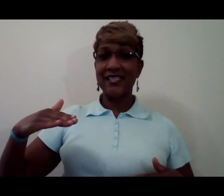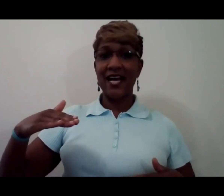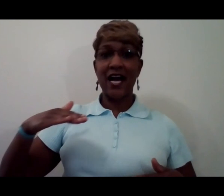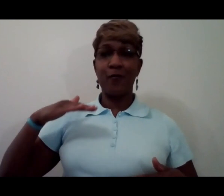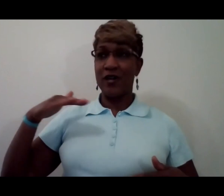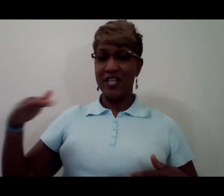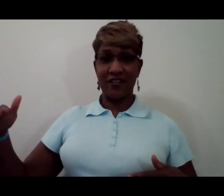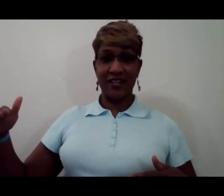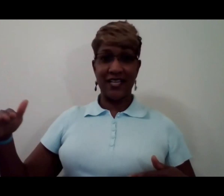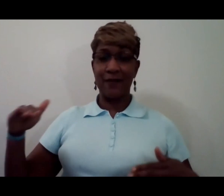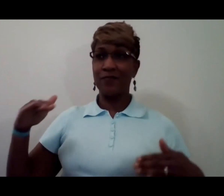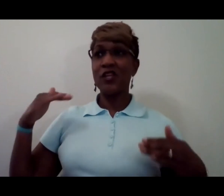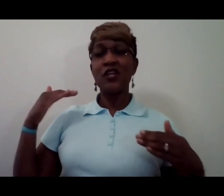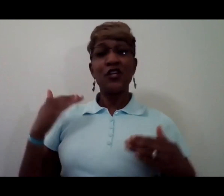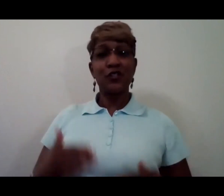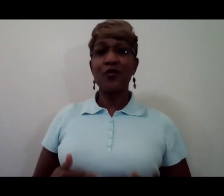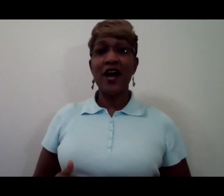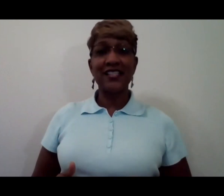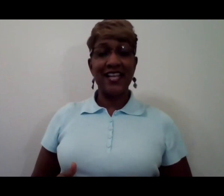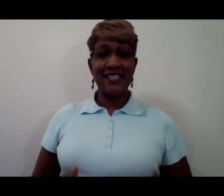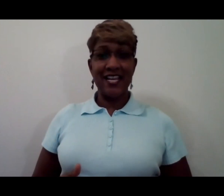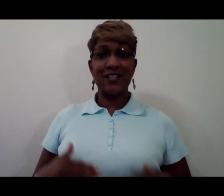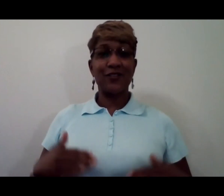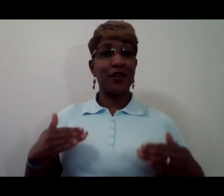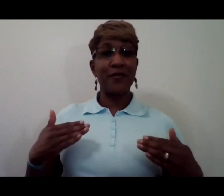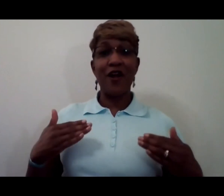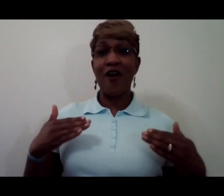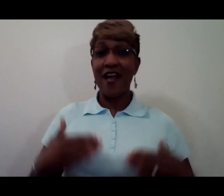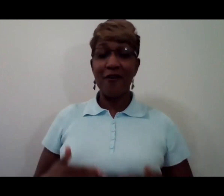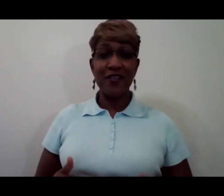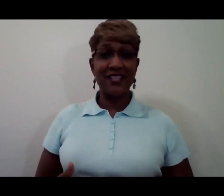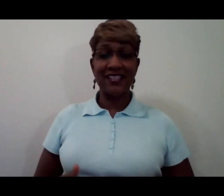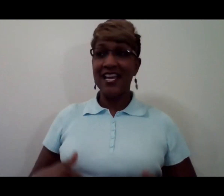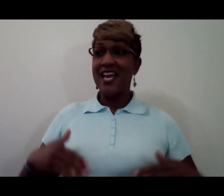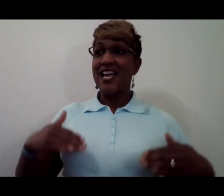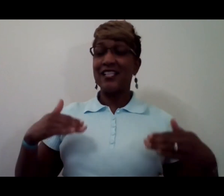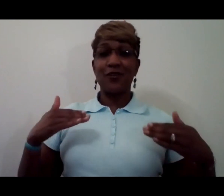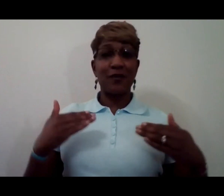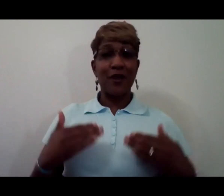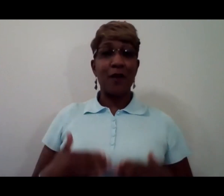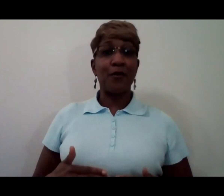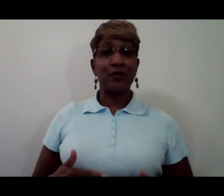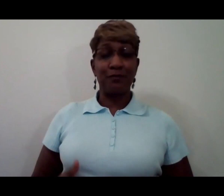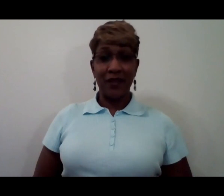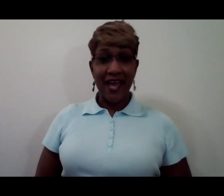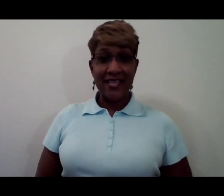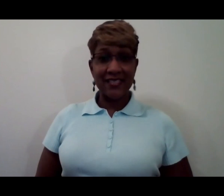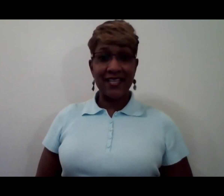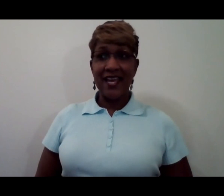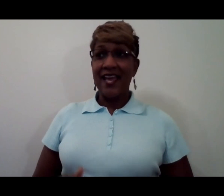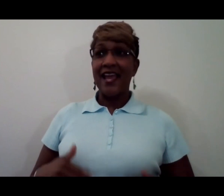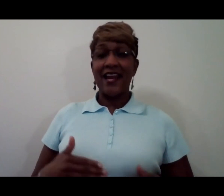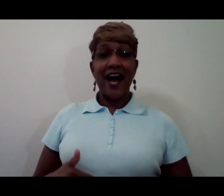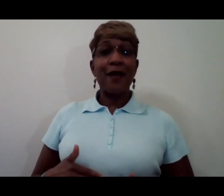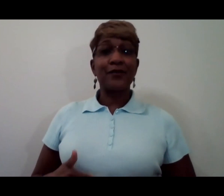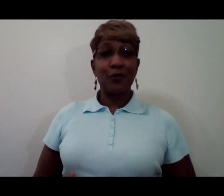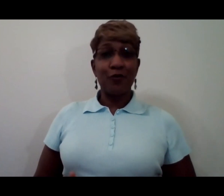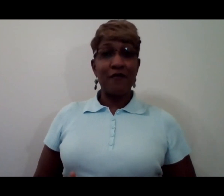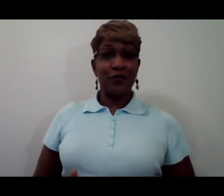at a time one year at a time 2018 is going to be our healthiest it's going to be our most blessed and I am so grateful